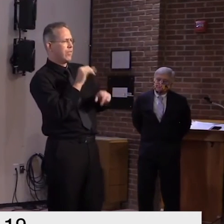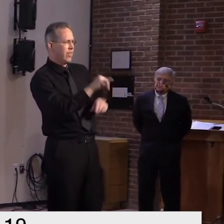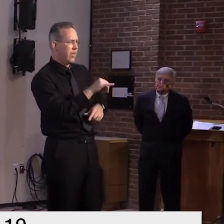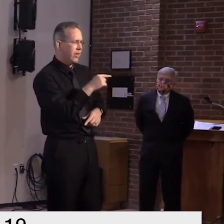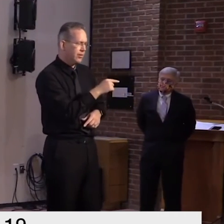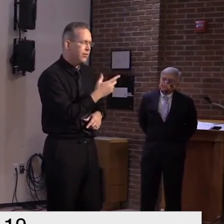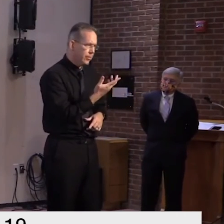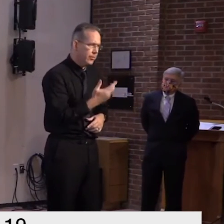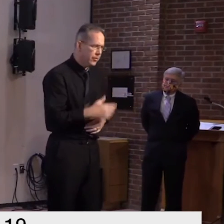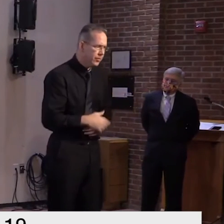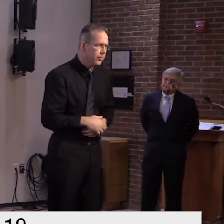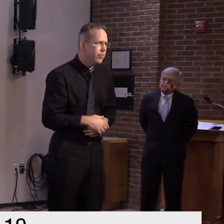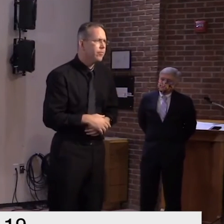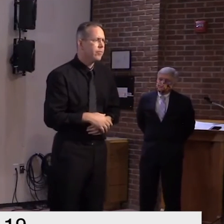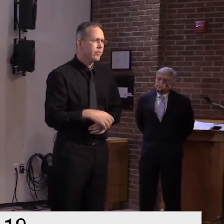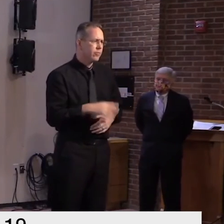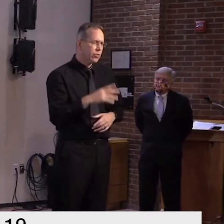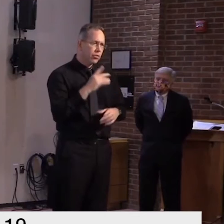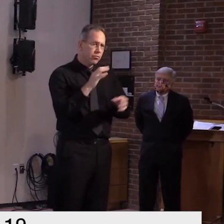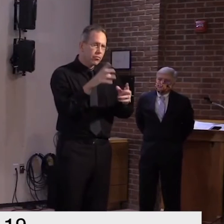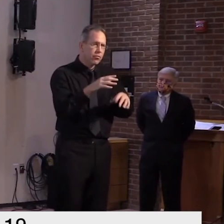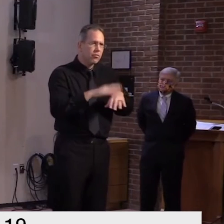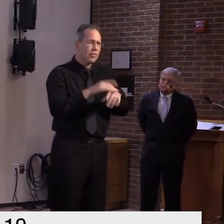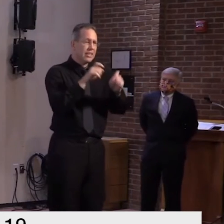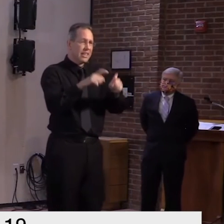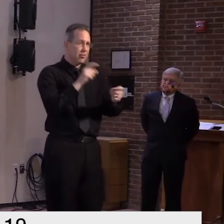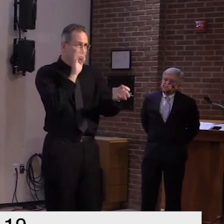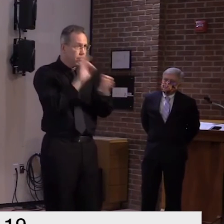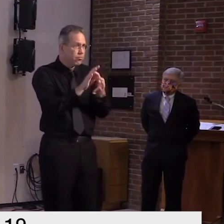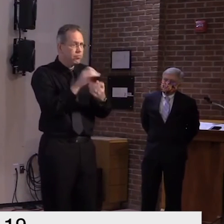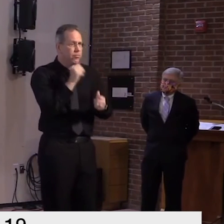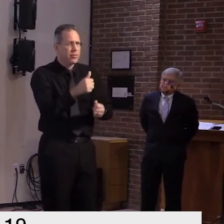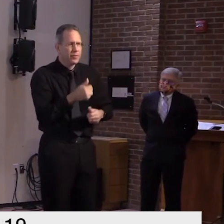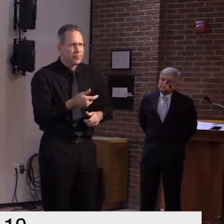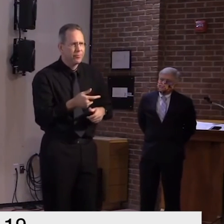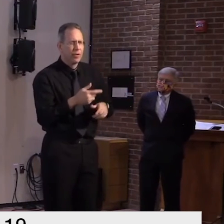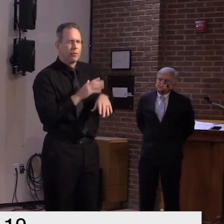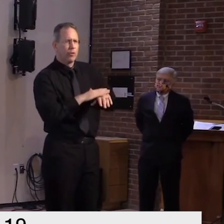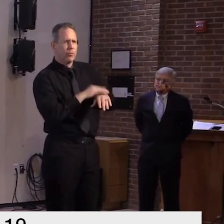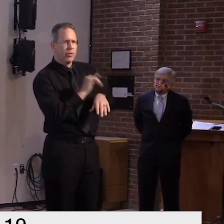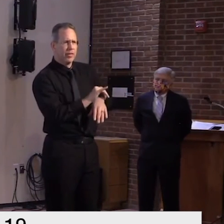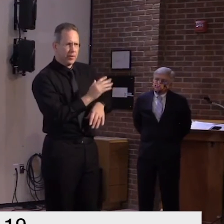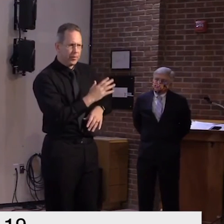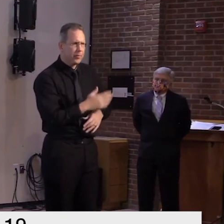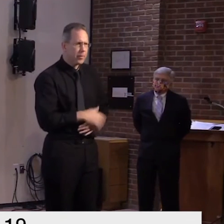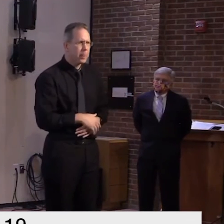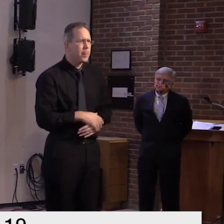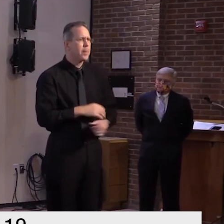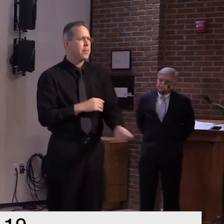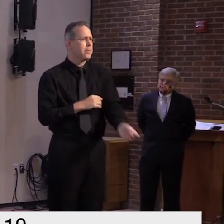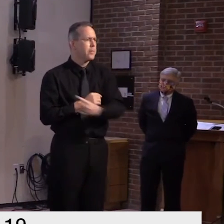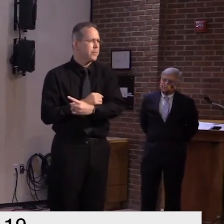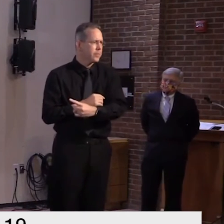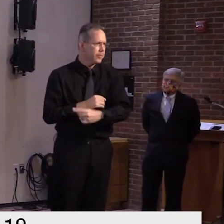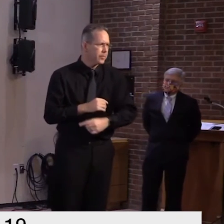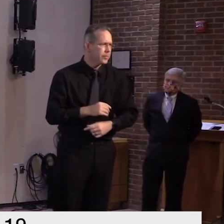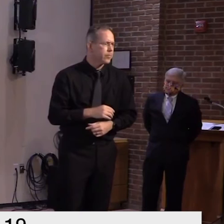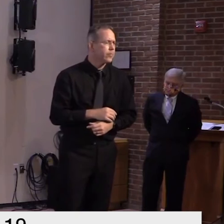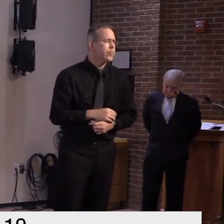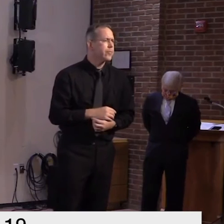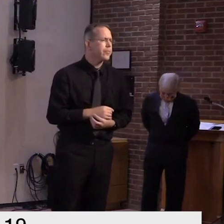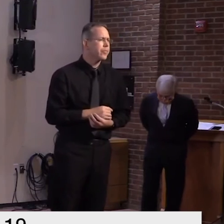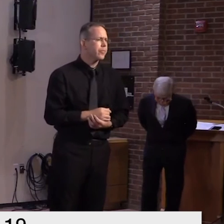had i assume serious cases of covid might be useful in the treatment